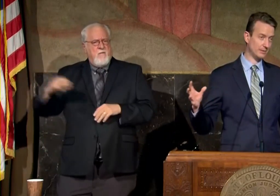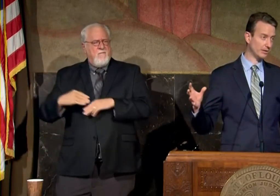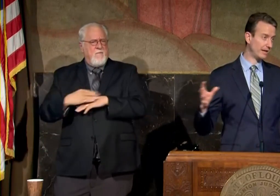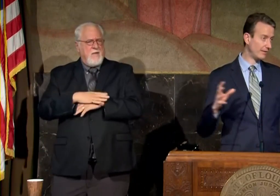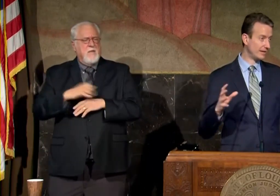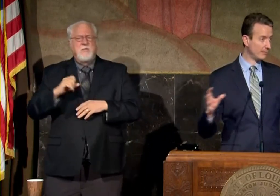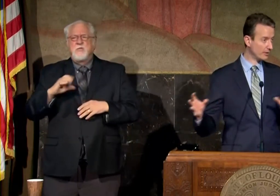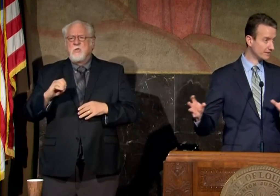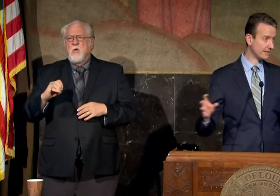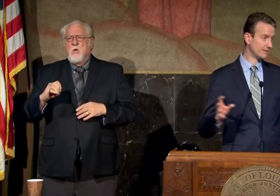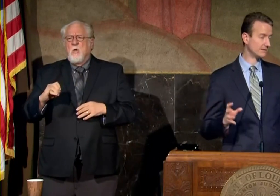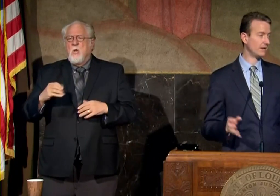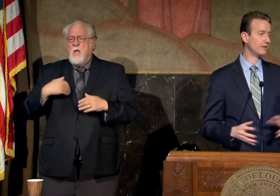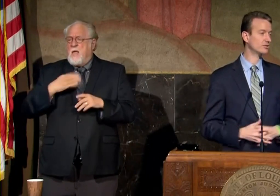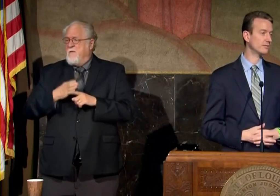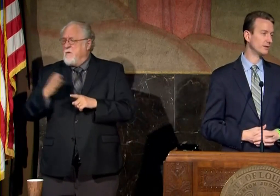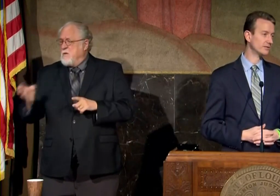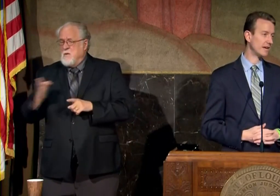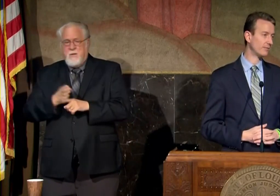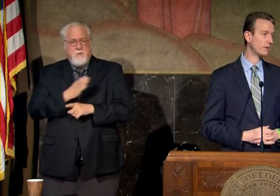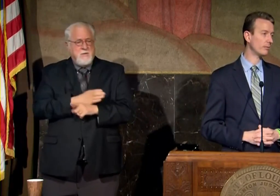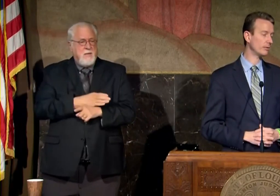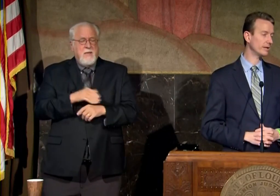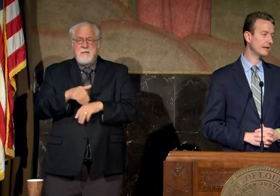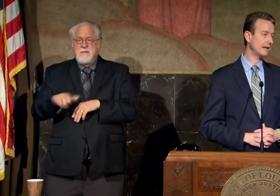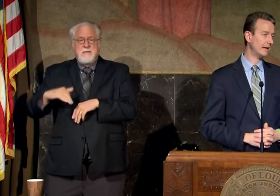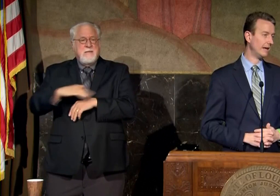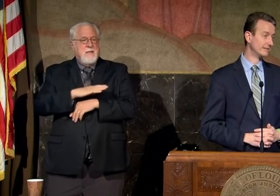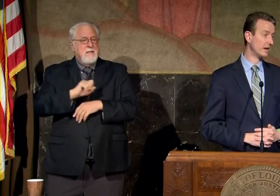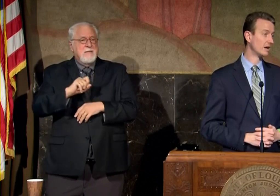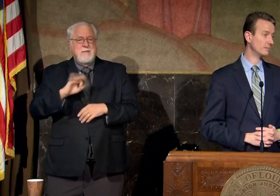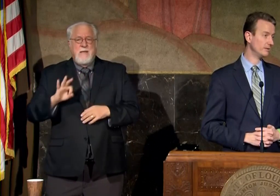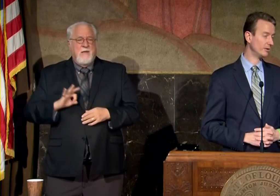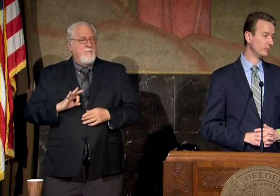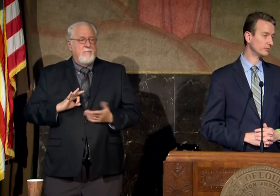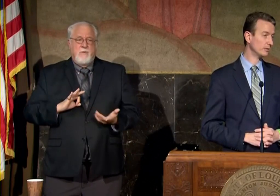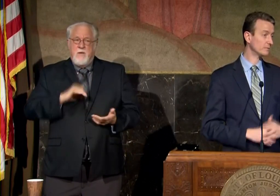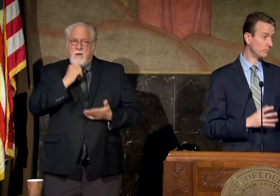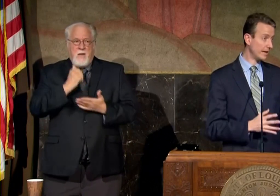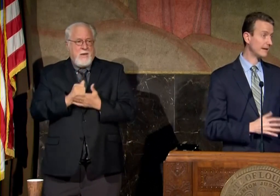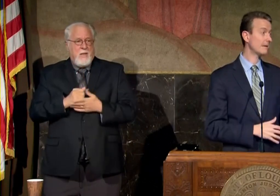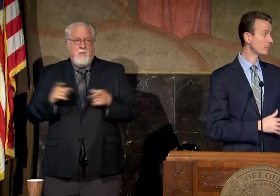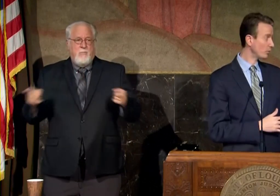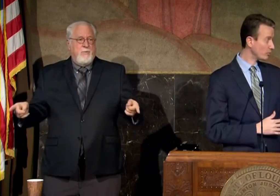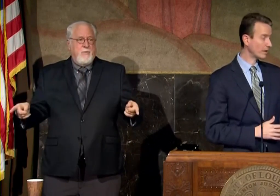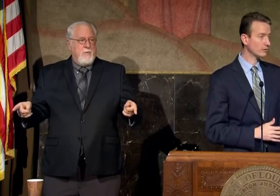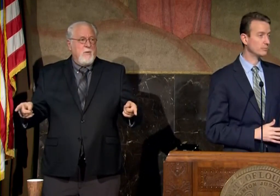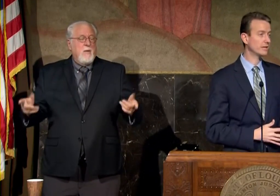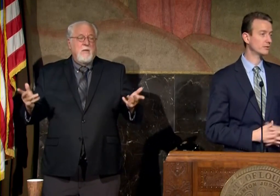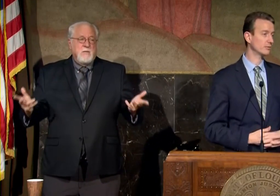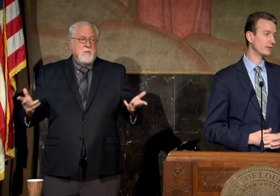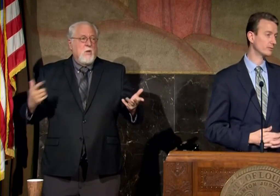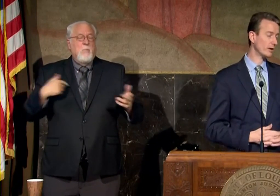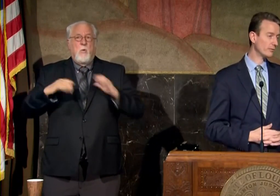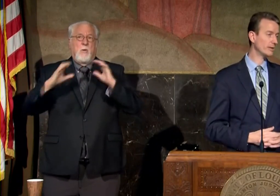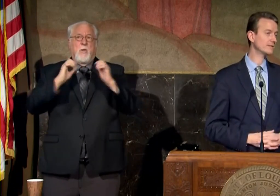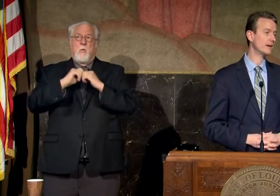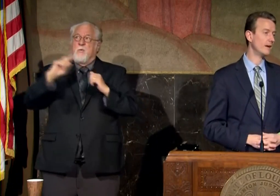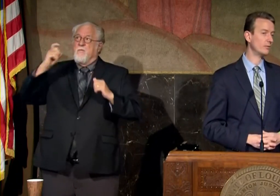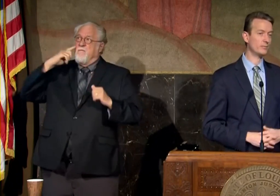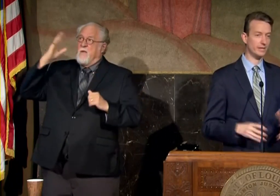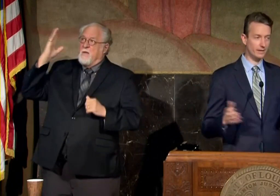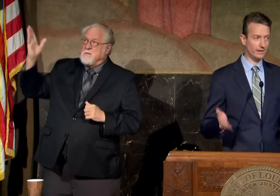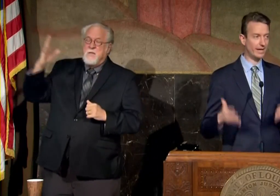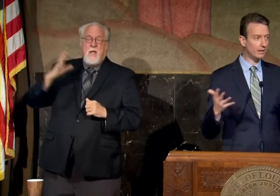the ability to have neighboring states uh shift their staff probably uh is not going to be available to us but we're in regular communication with federal government